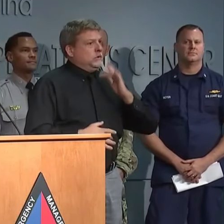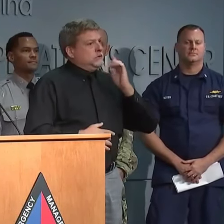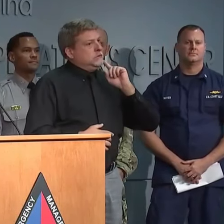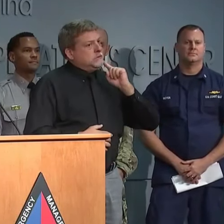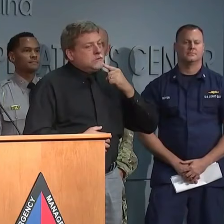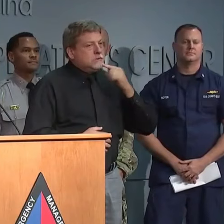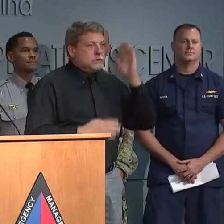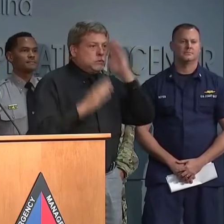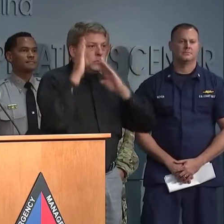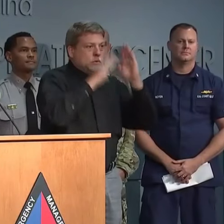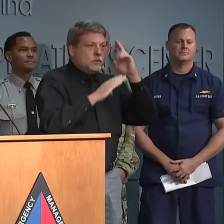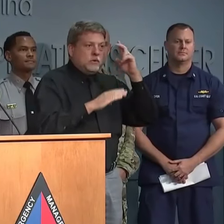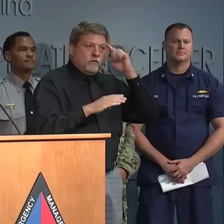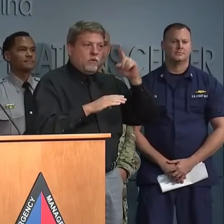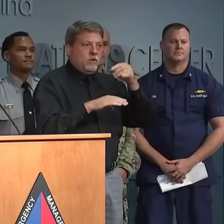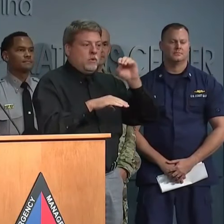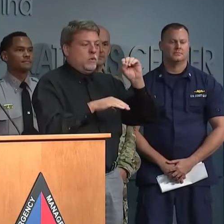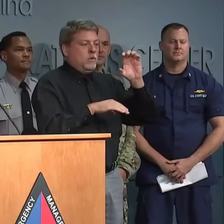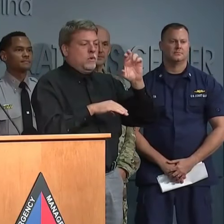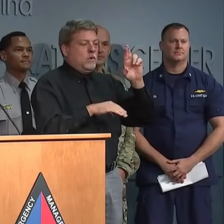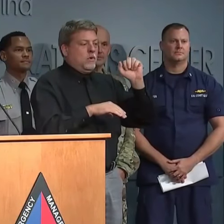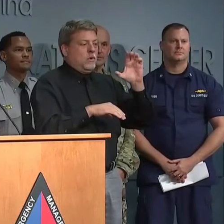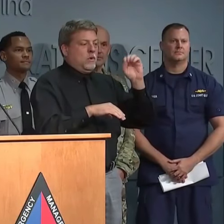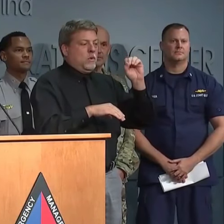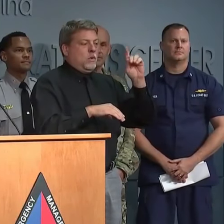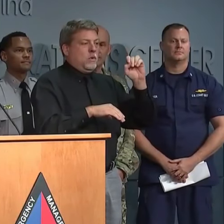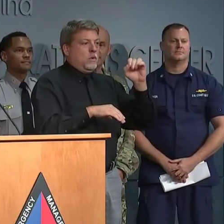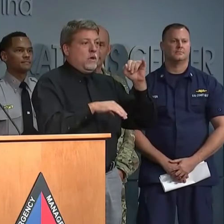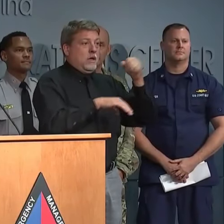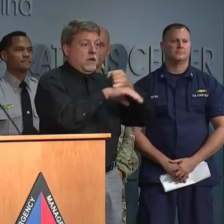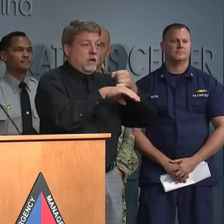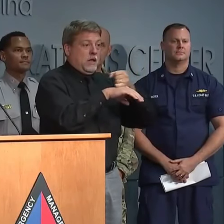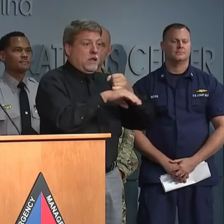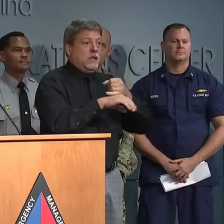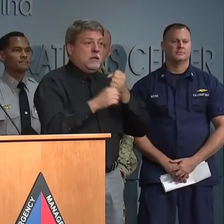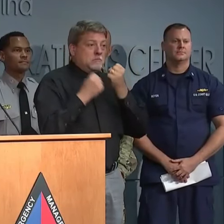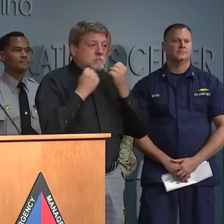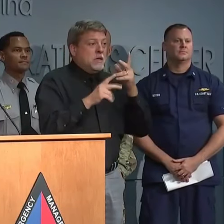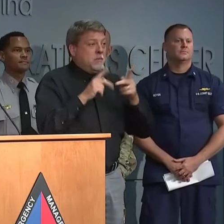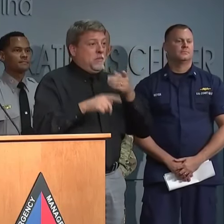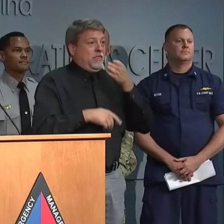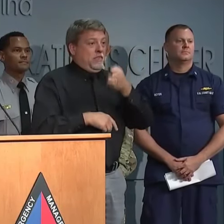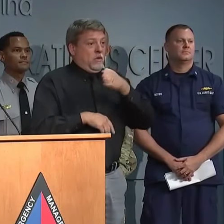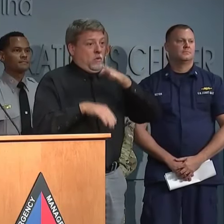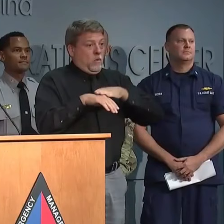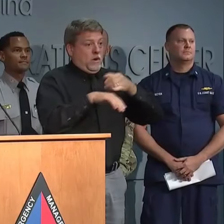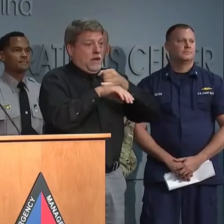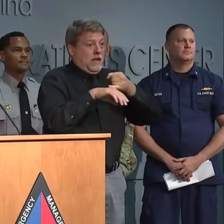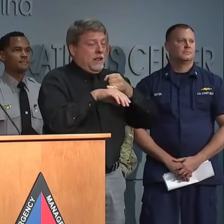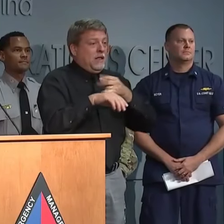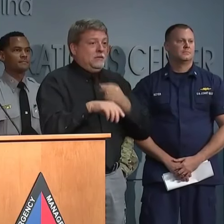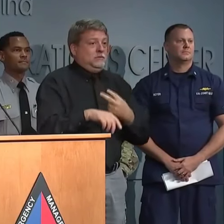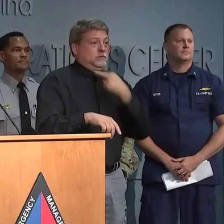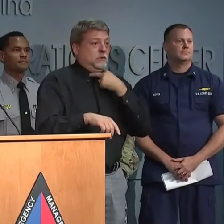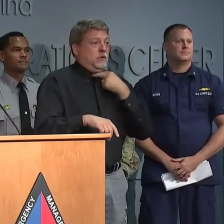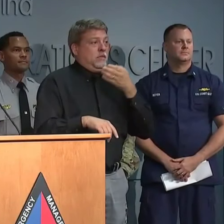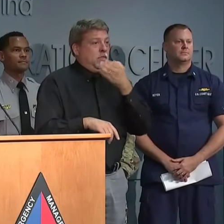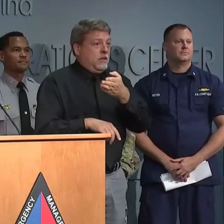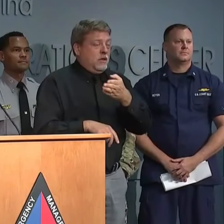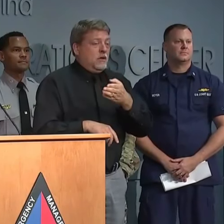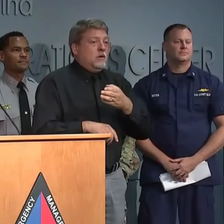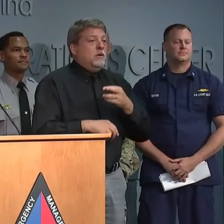on Ocracoke Island. There are rescue teams ready as soon as they can get in.